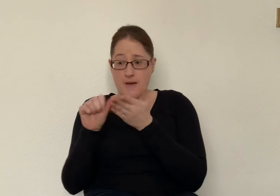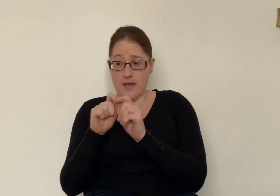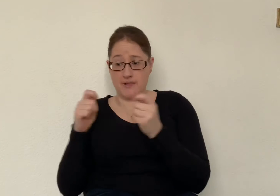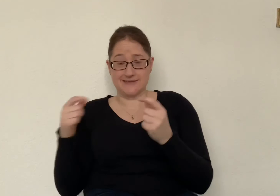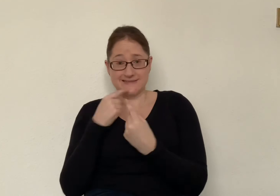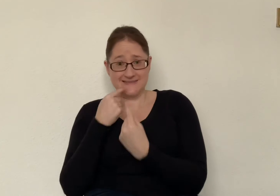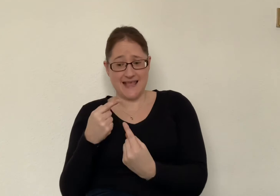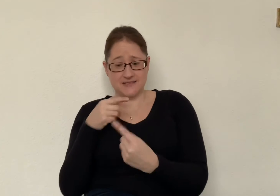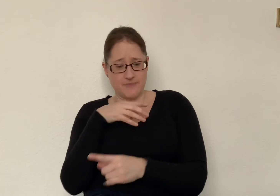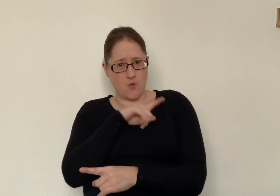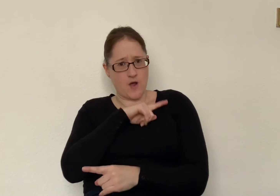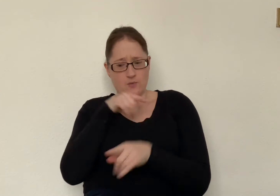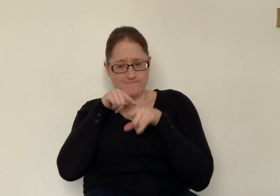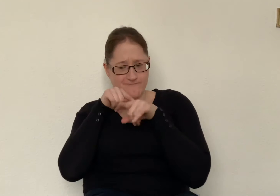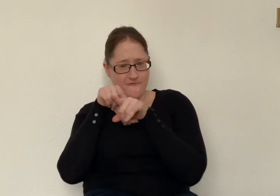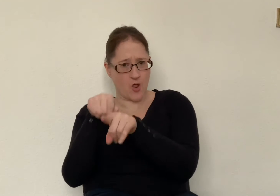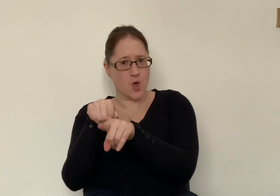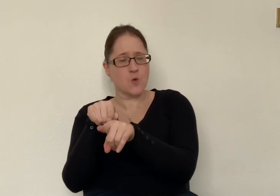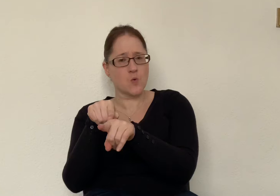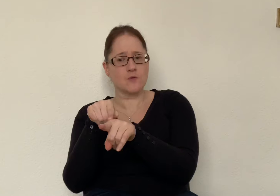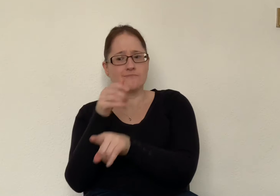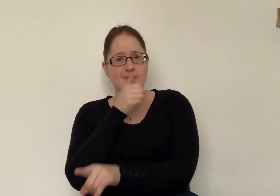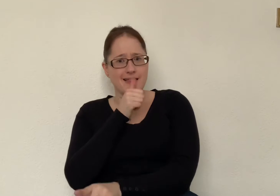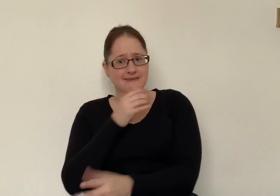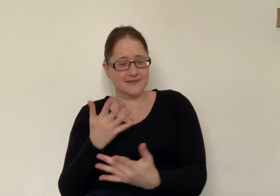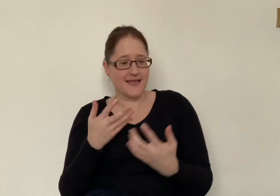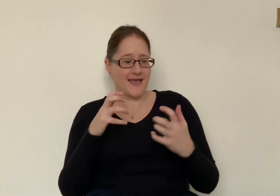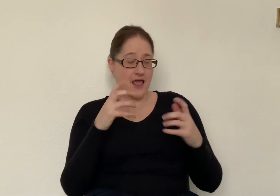why we observe the season of Lent and what we do